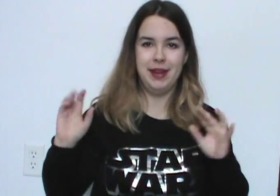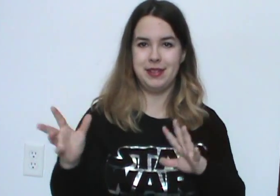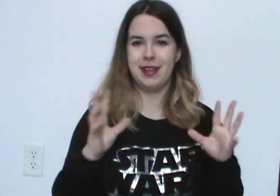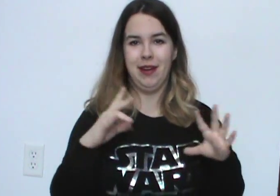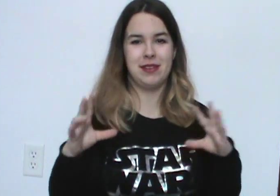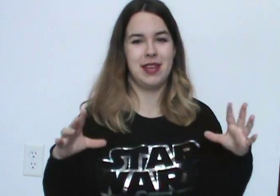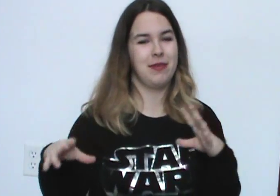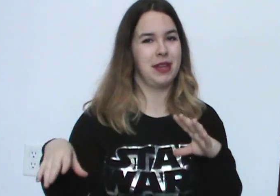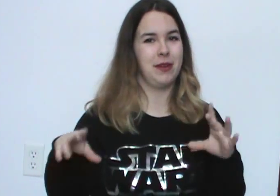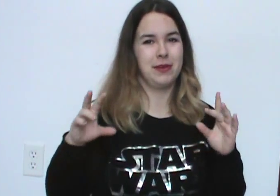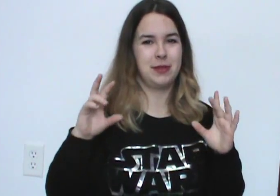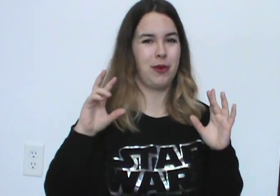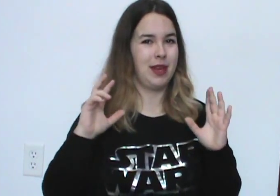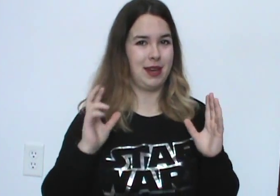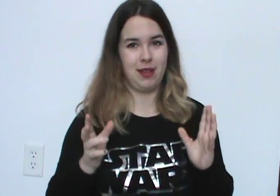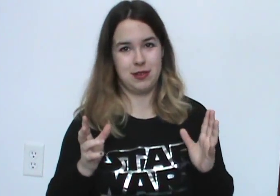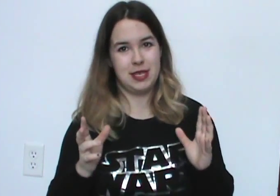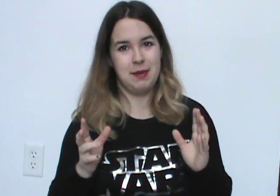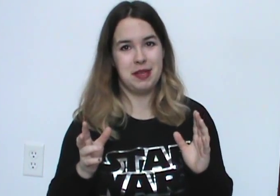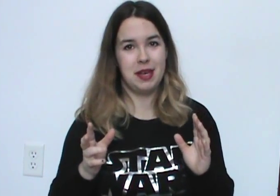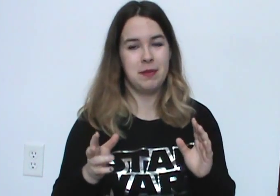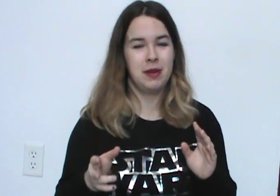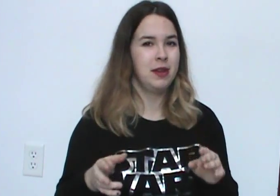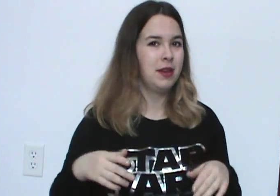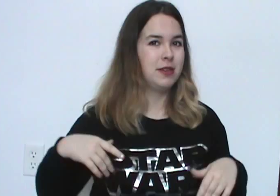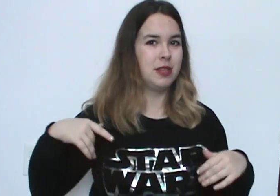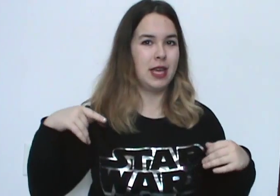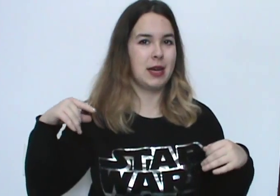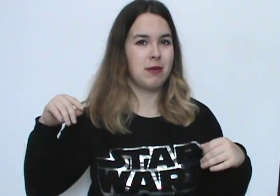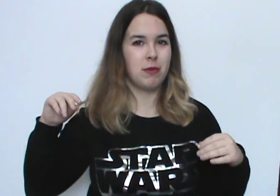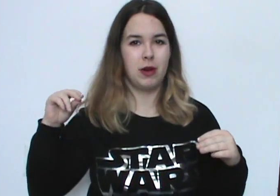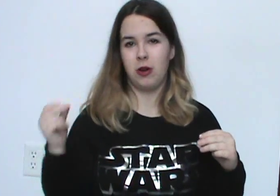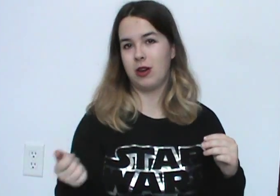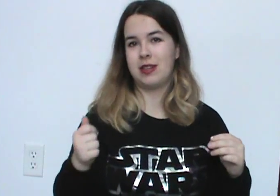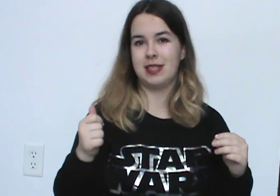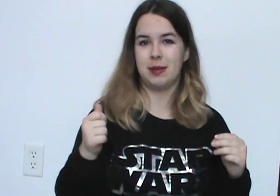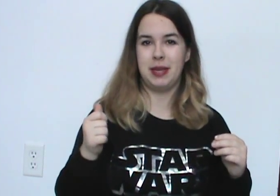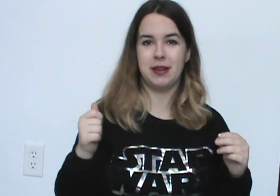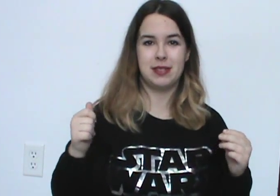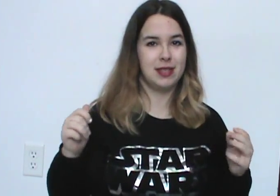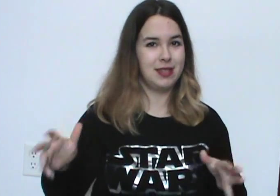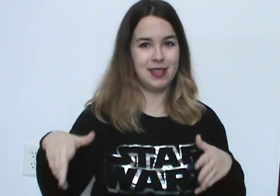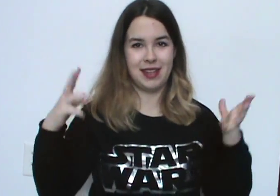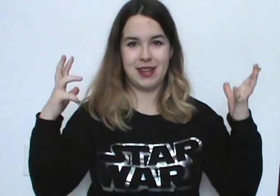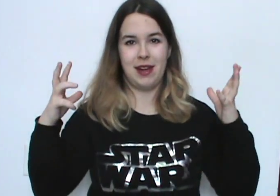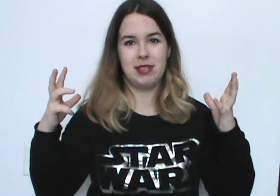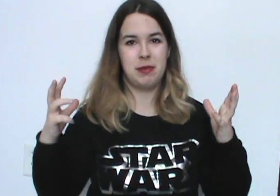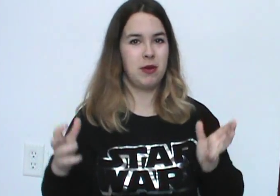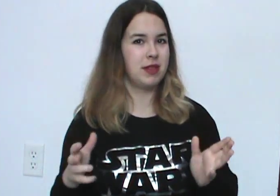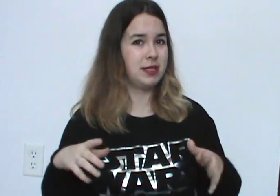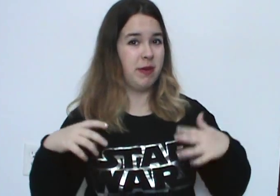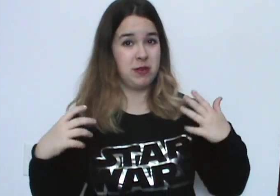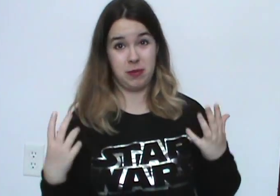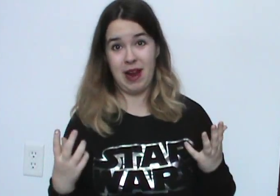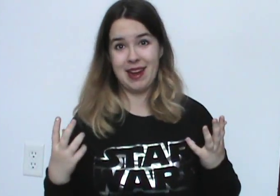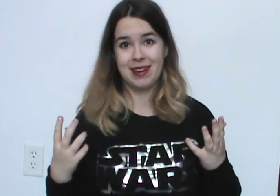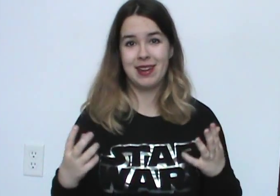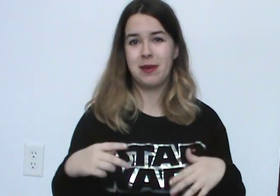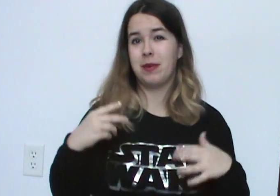each of the characters have like their own sort of like color scheme to them. So like when Hook disappears into like the cloud of smoke, this smoke's red. When